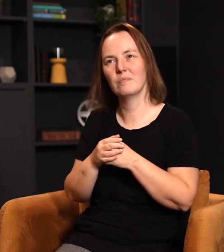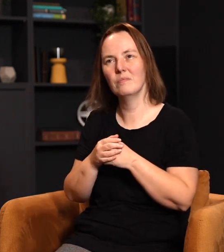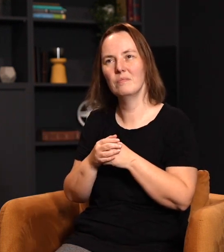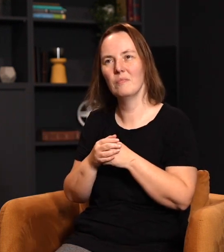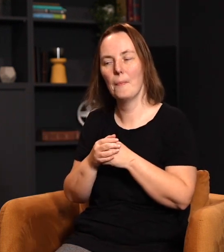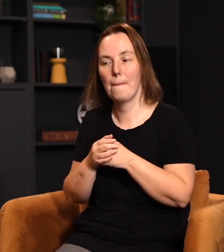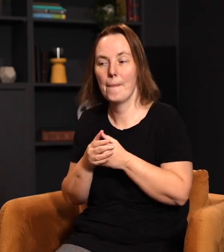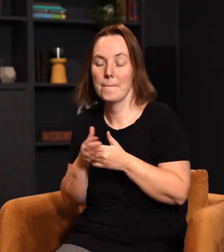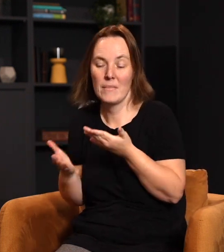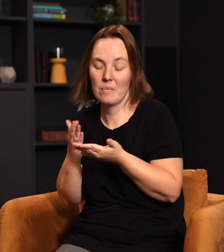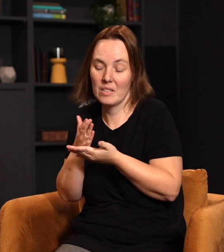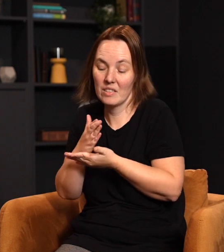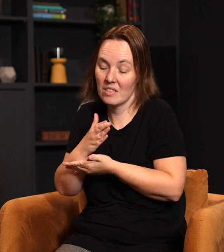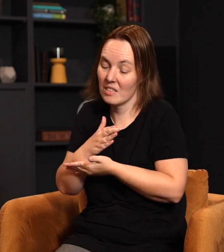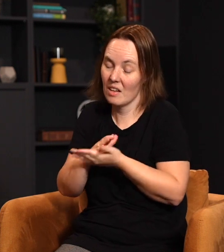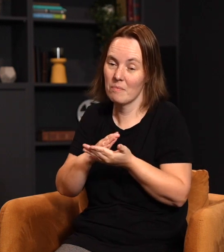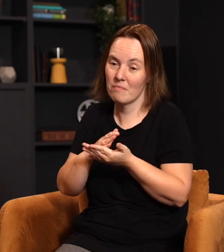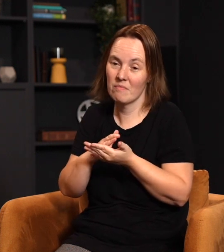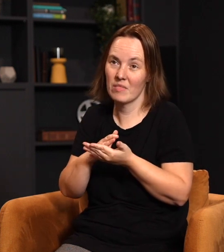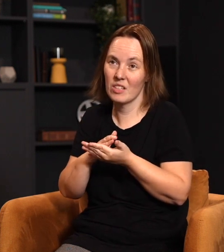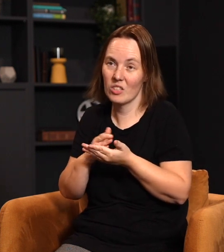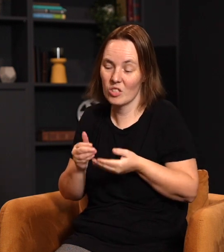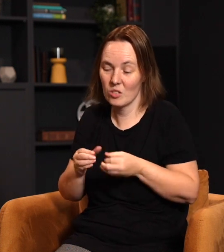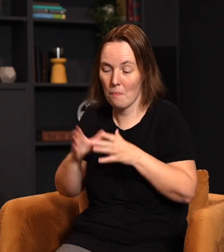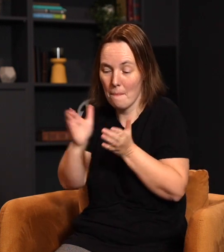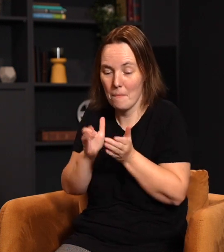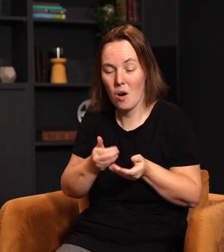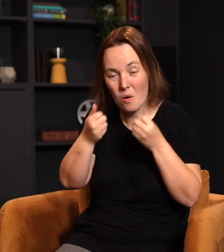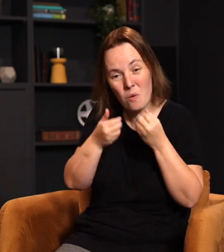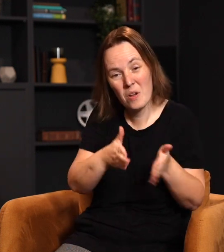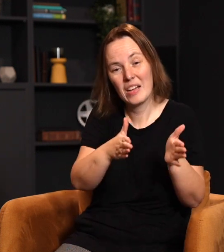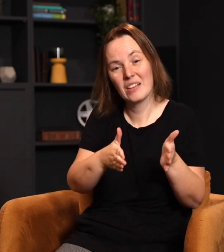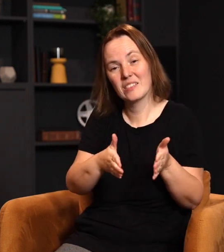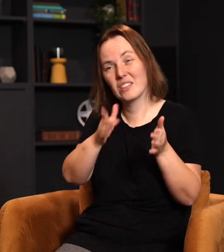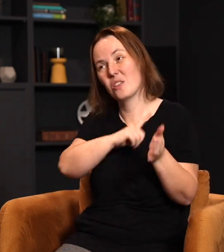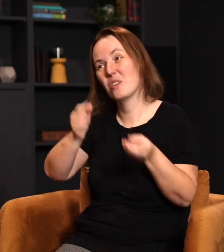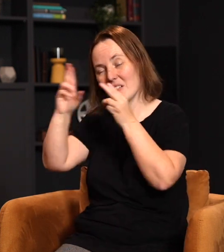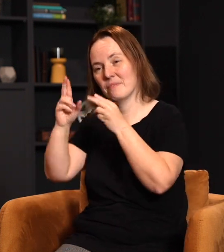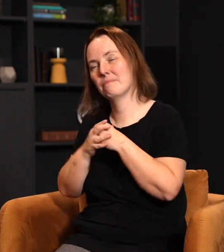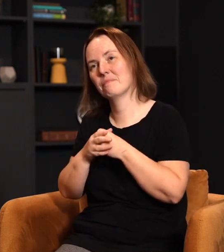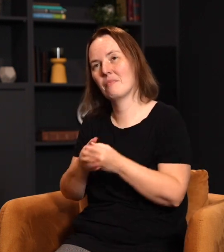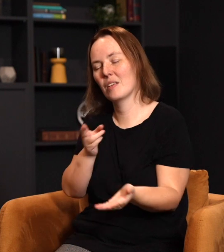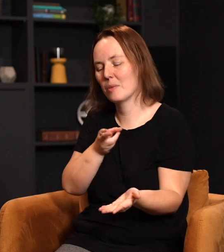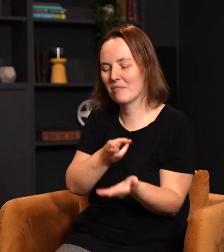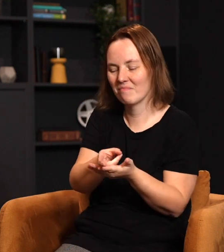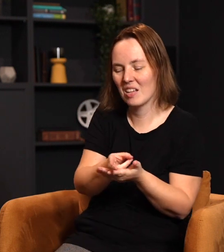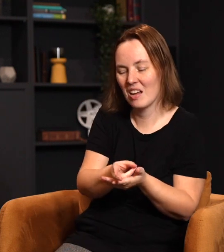And I don't know if some small way the Lord's just kind of honor that and say, I'll do that, and I'll bless you too. In fact, I've to be honest with you this morning because I don't want to